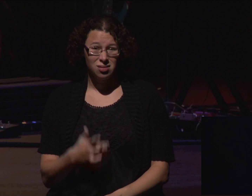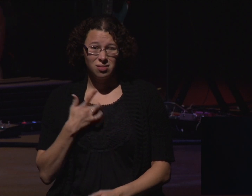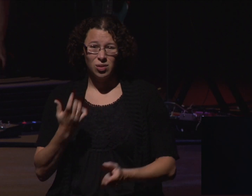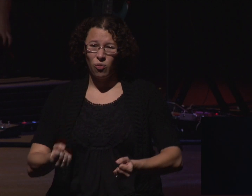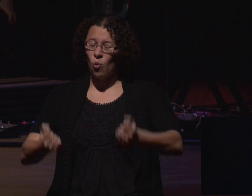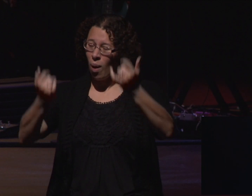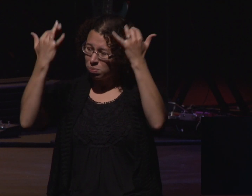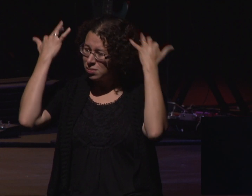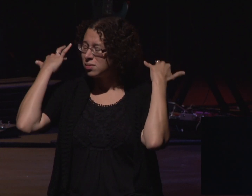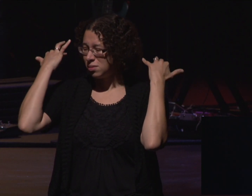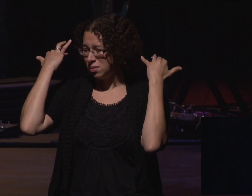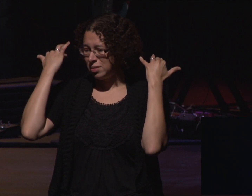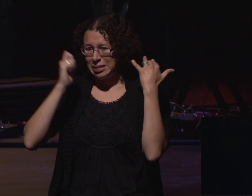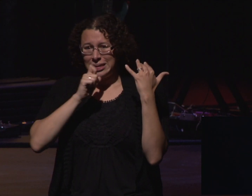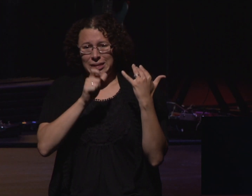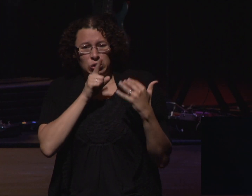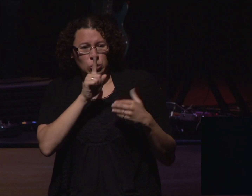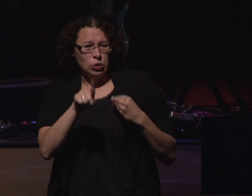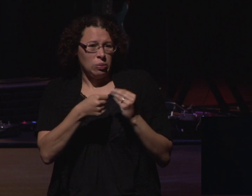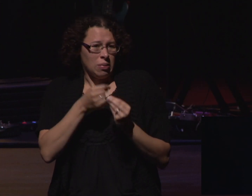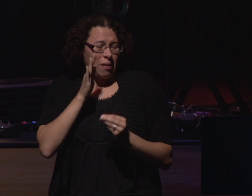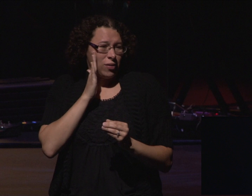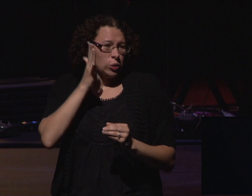anxiety and we're uncertain about our future.